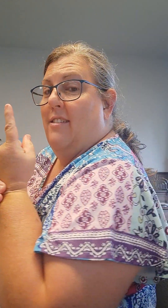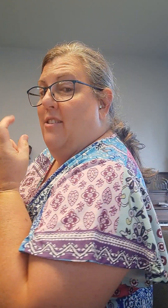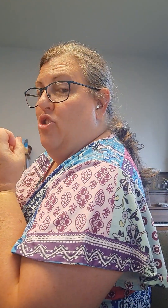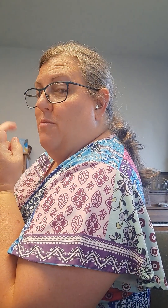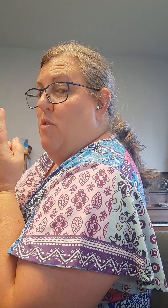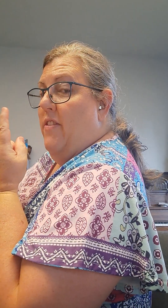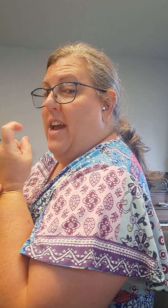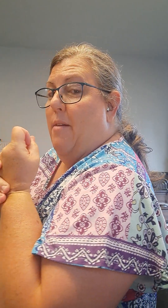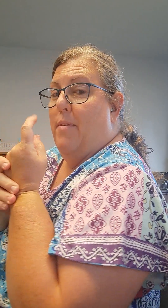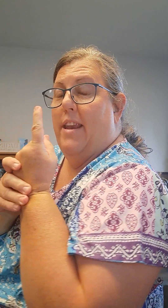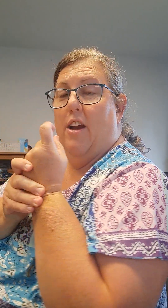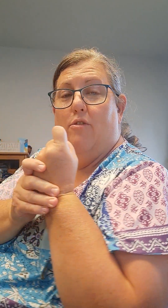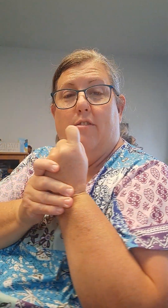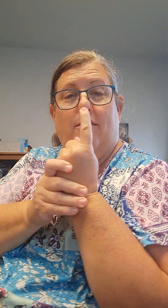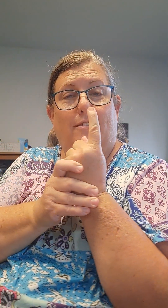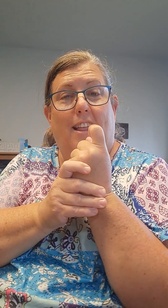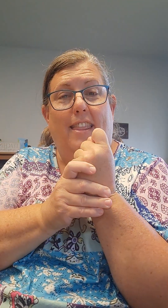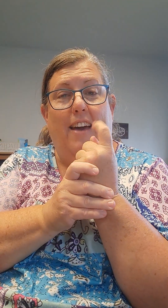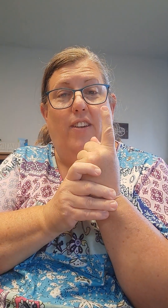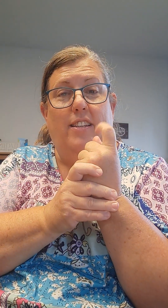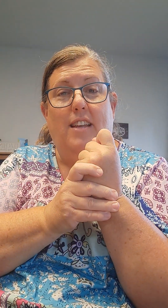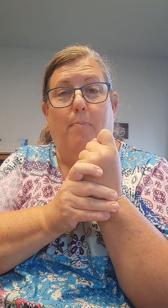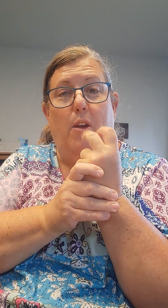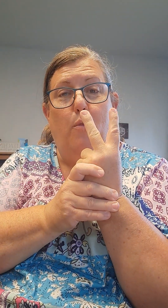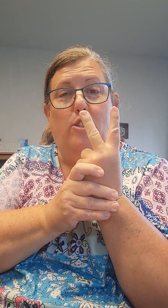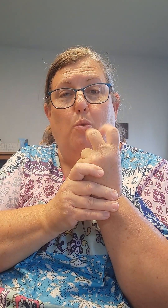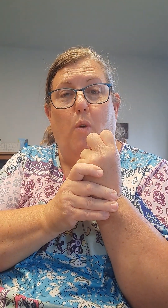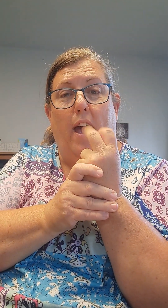You're just moving that up and down. Eleven, same thing with twelve.